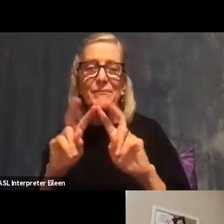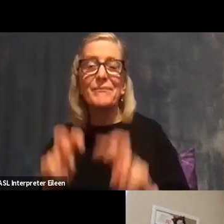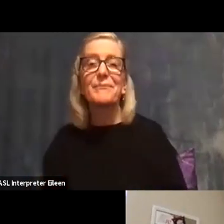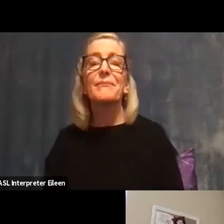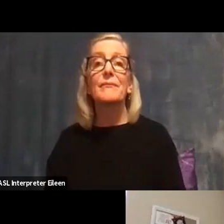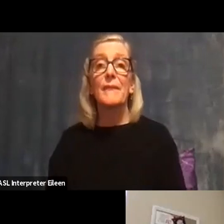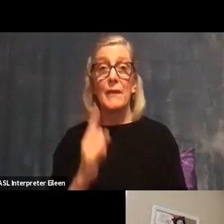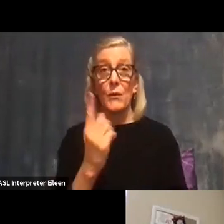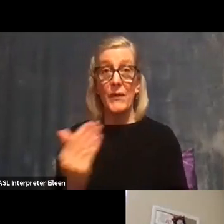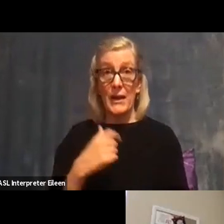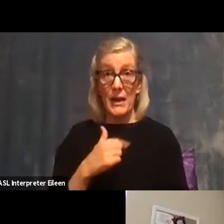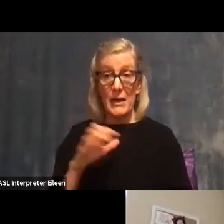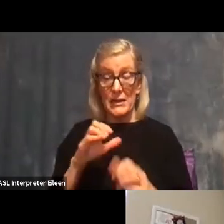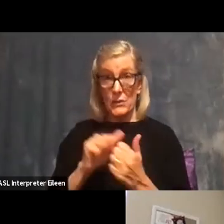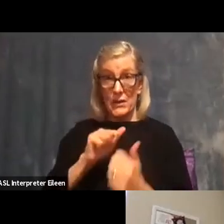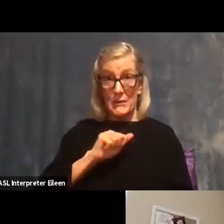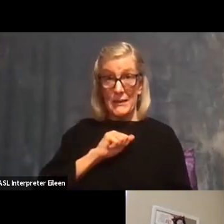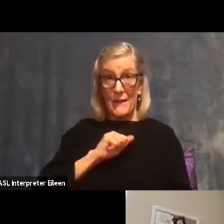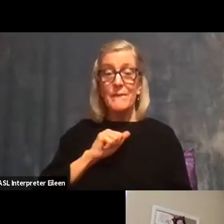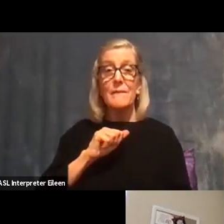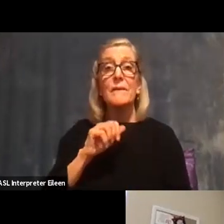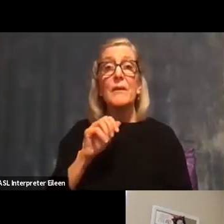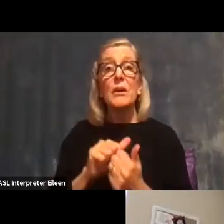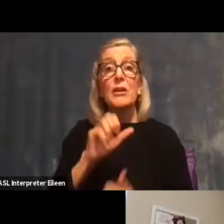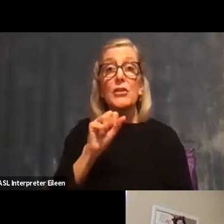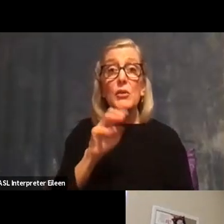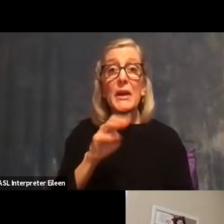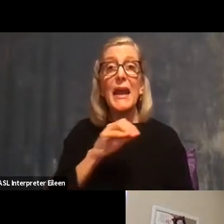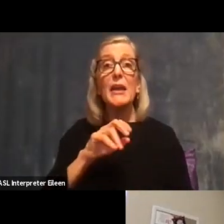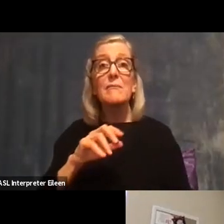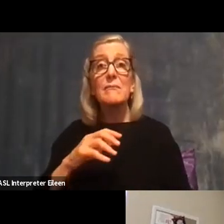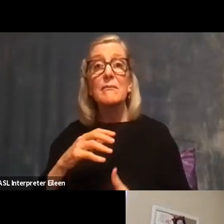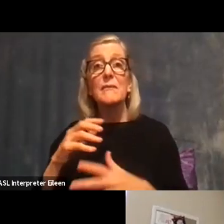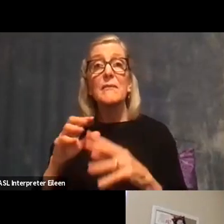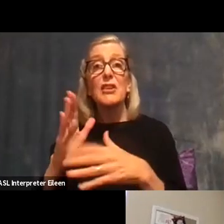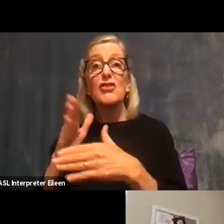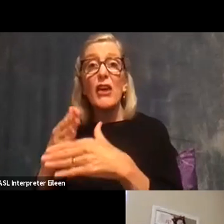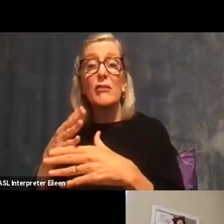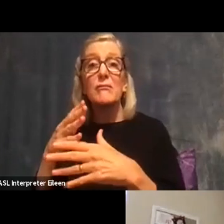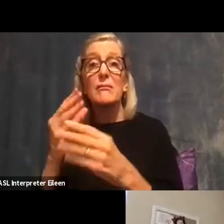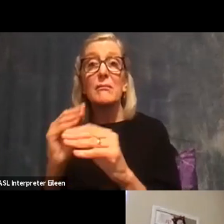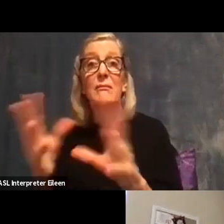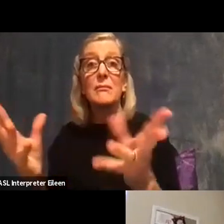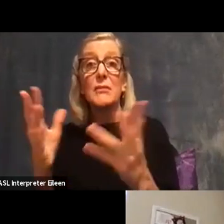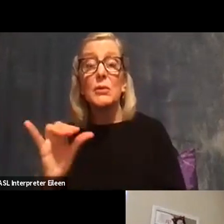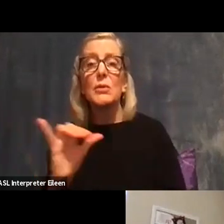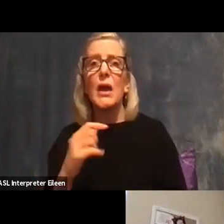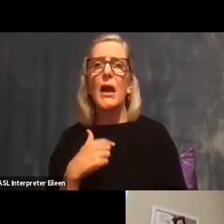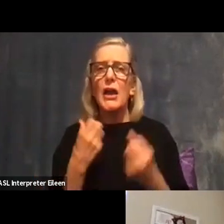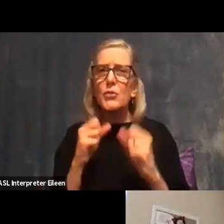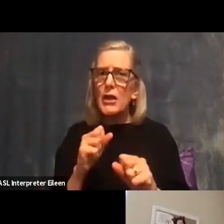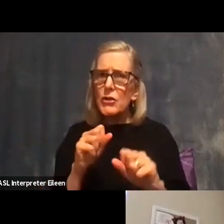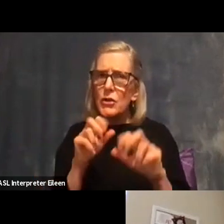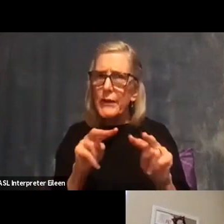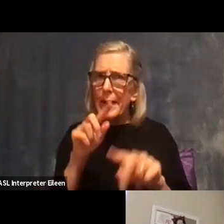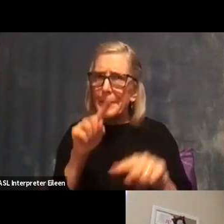social media and personally is I just make sure that I have a good cross section of all of the different types of sources out